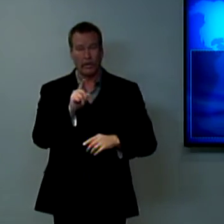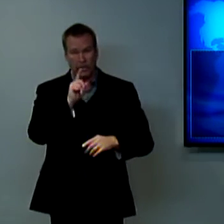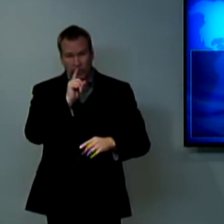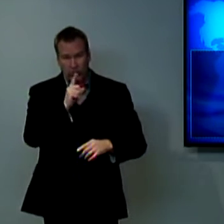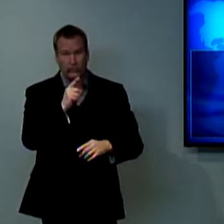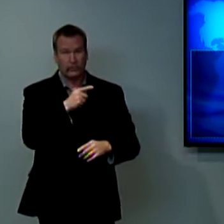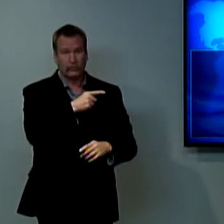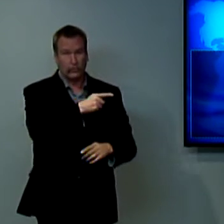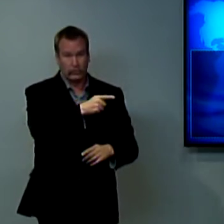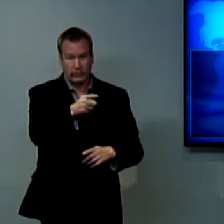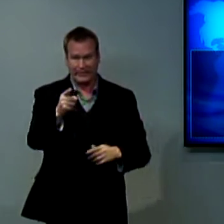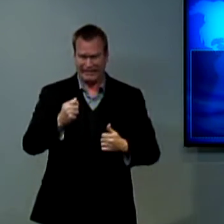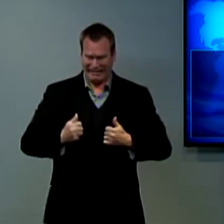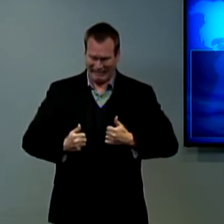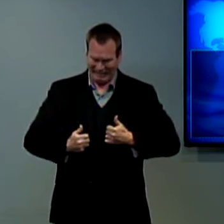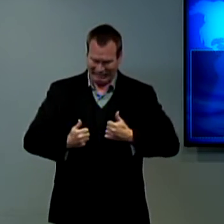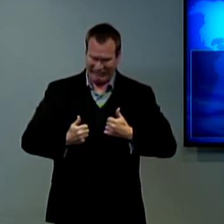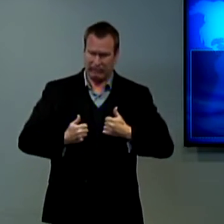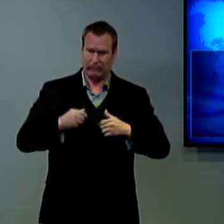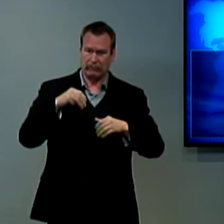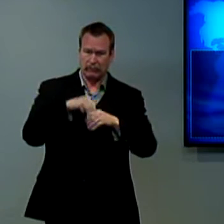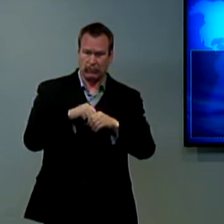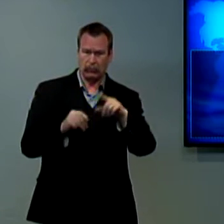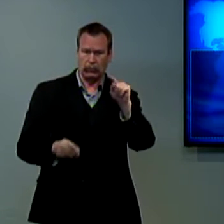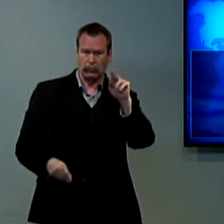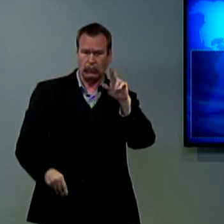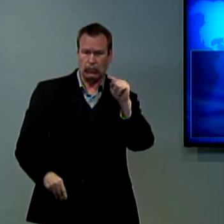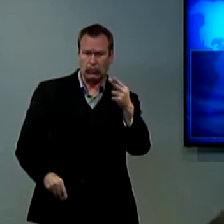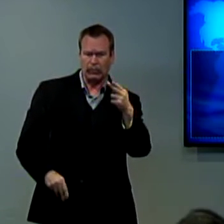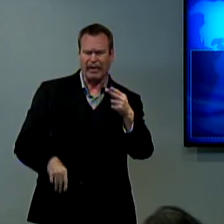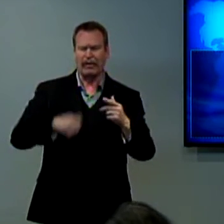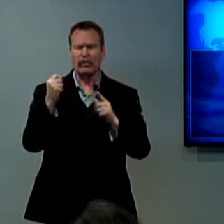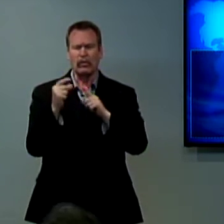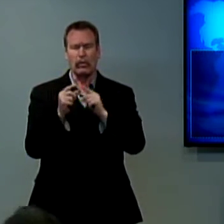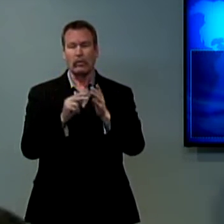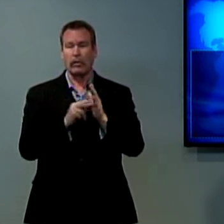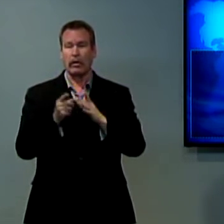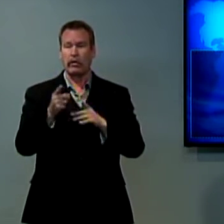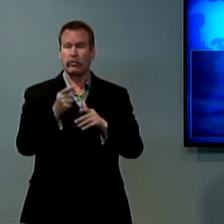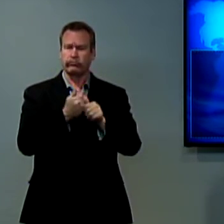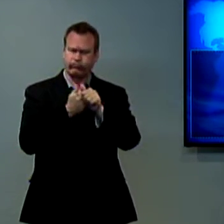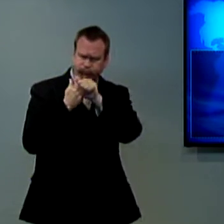So we need to ask ourselves, are we living in the truth?